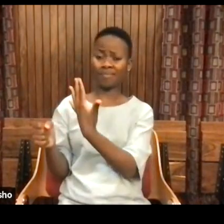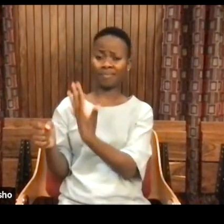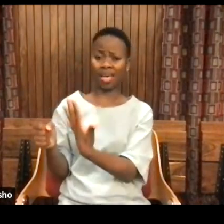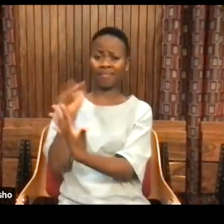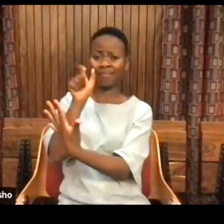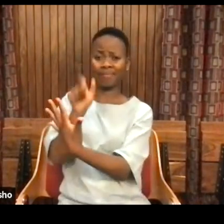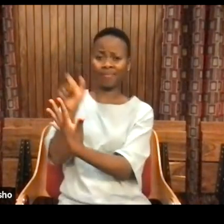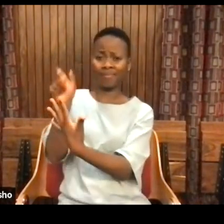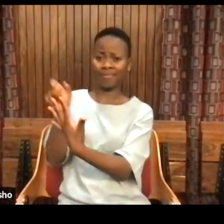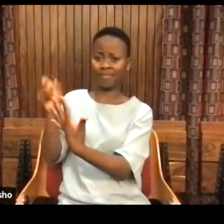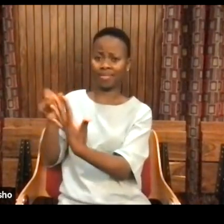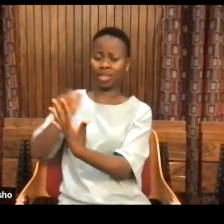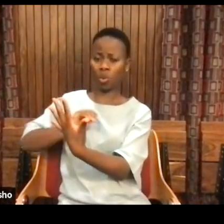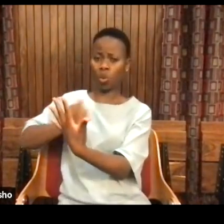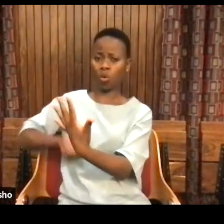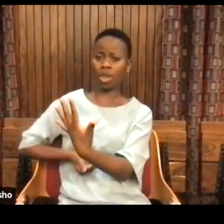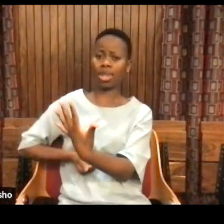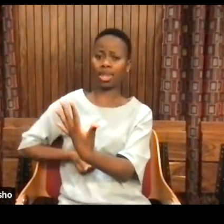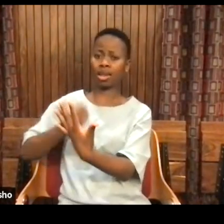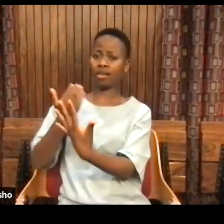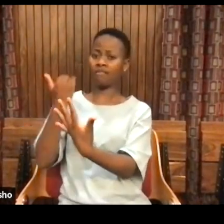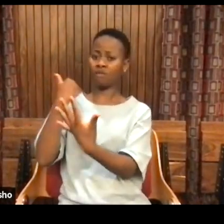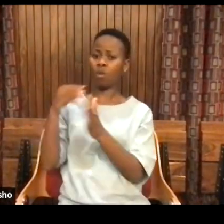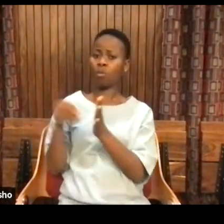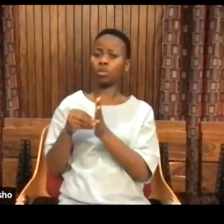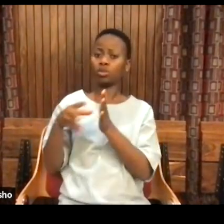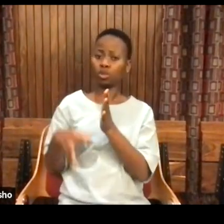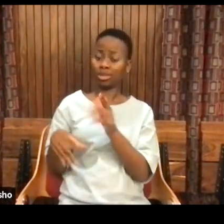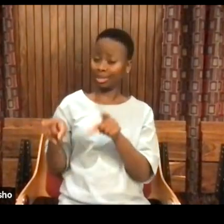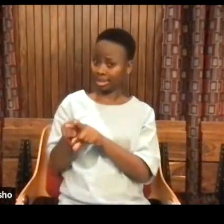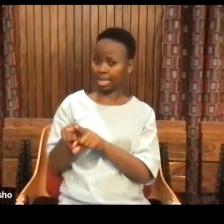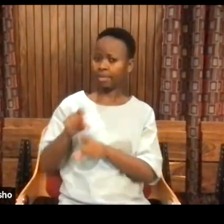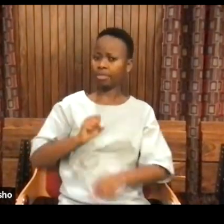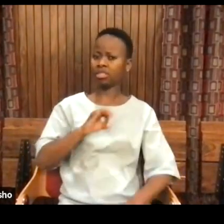different women, former students and staff of his.